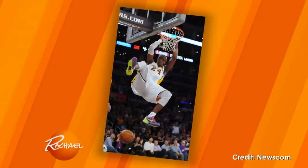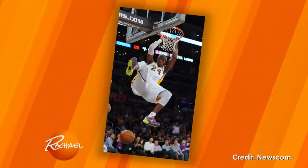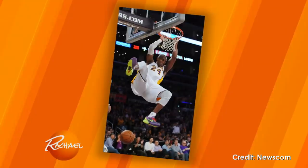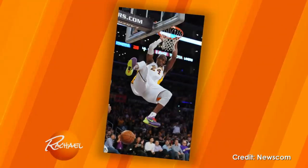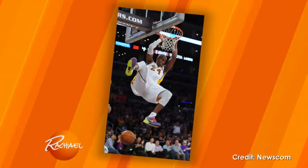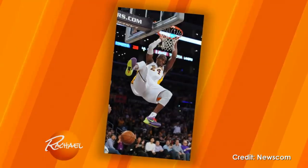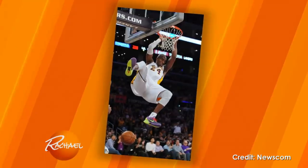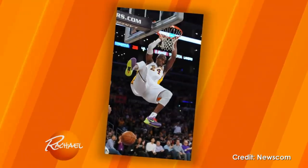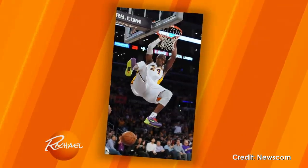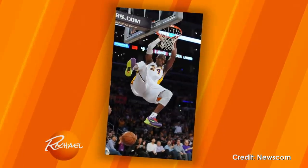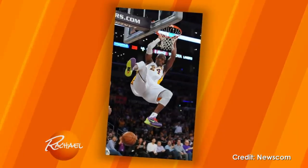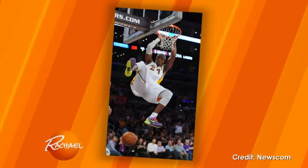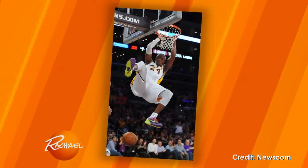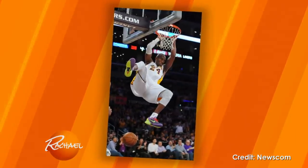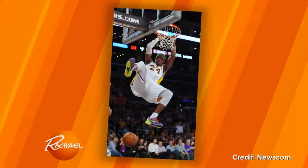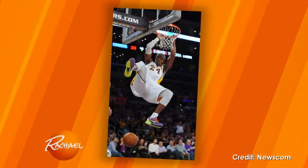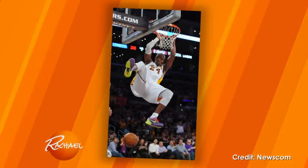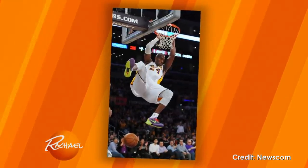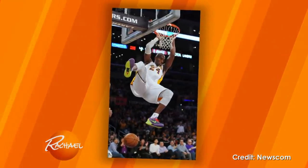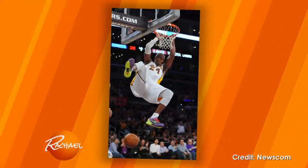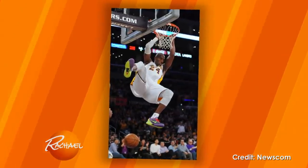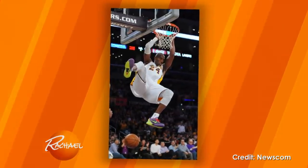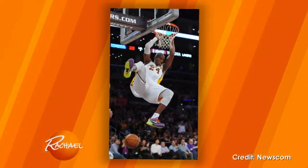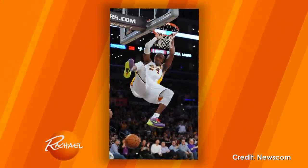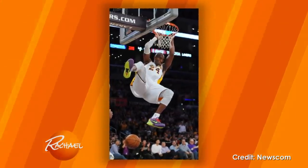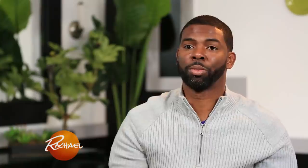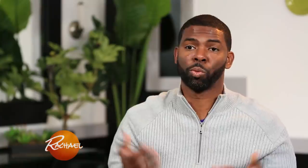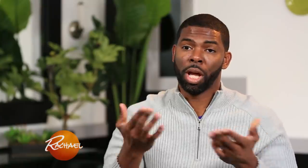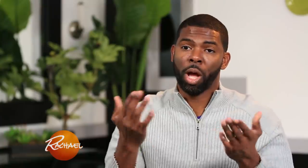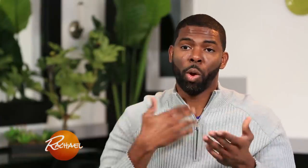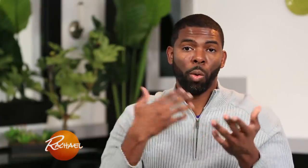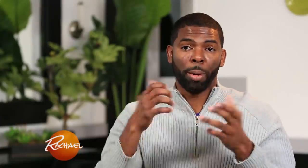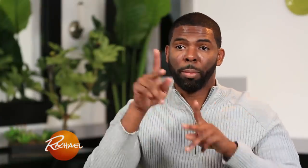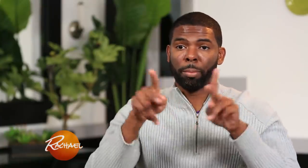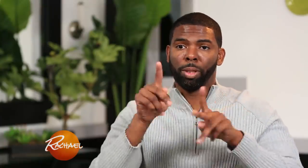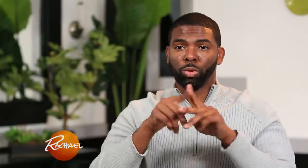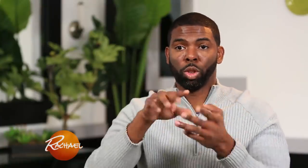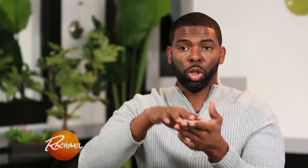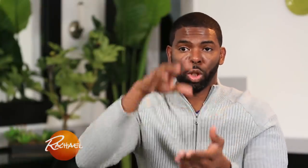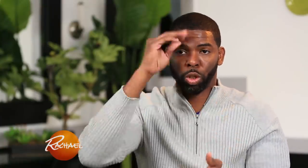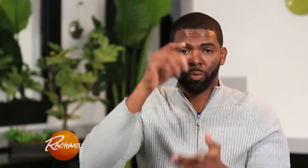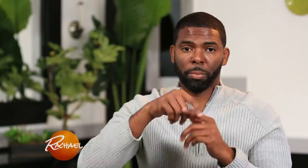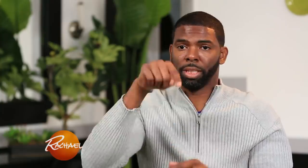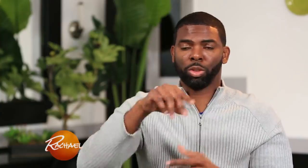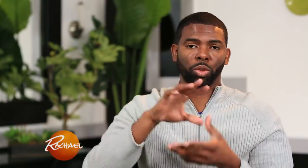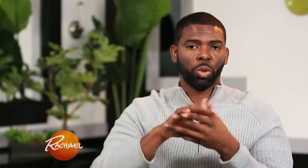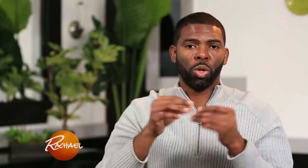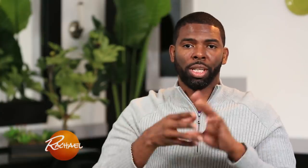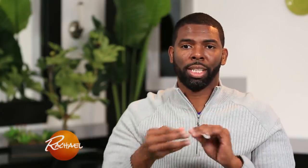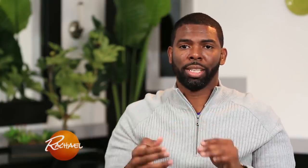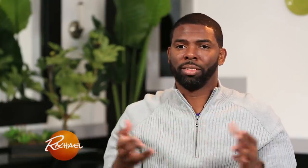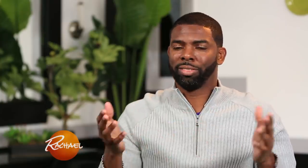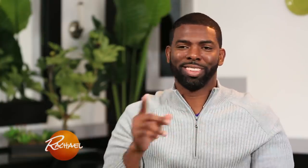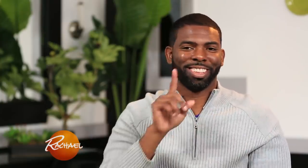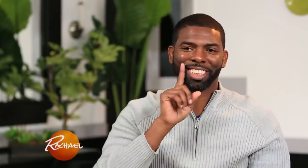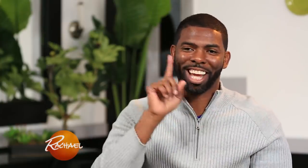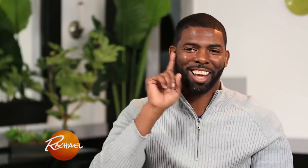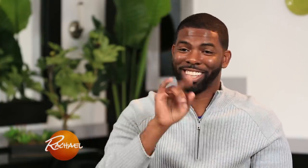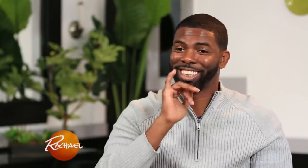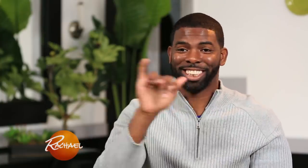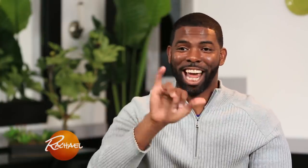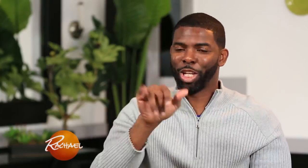so focused. When I was younger I always wanted to copy his moves. What I would love for people to learn about the story is that